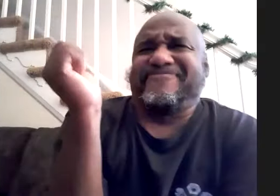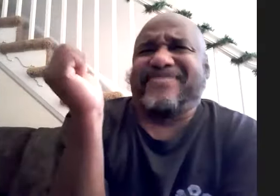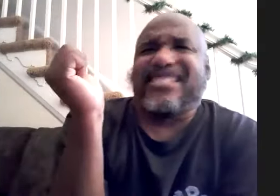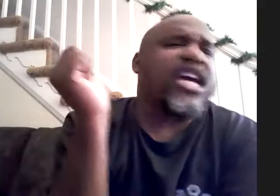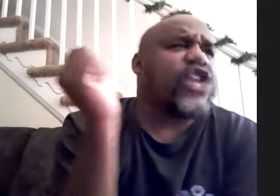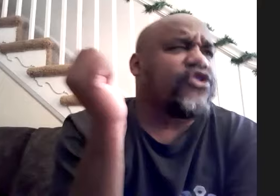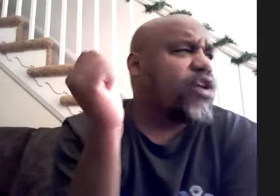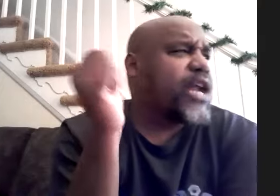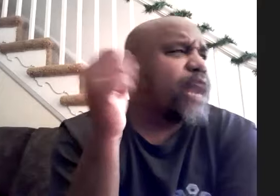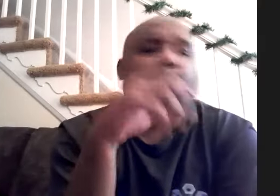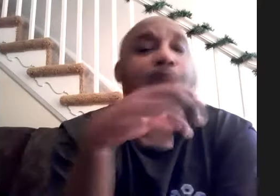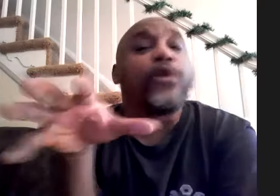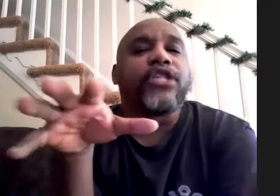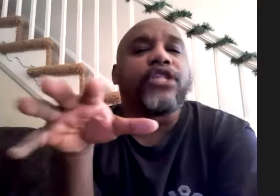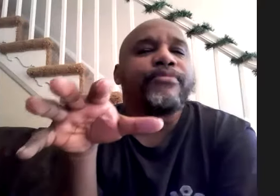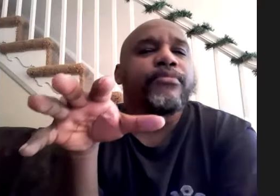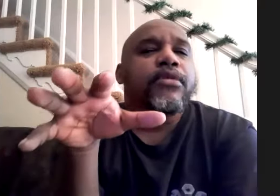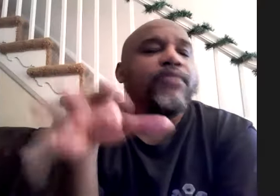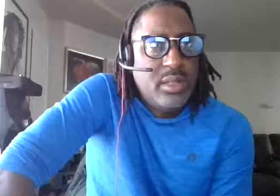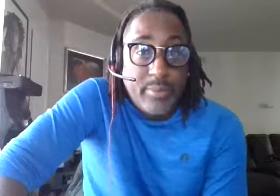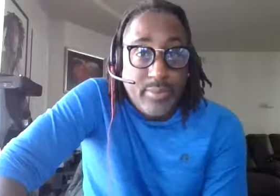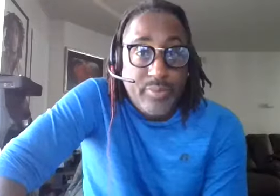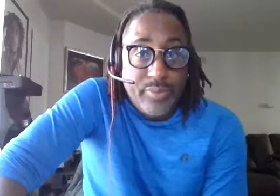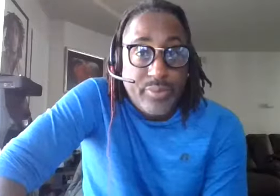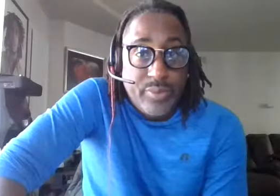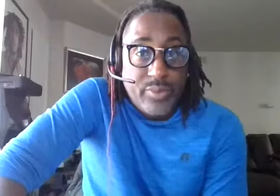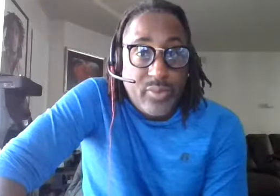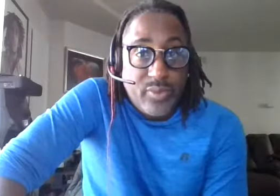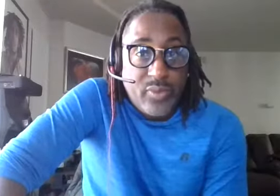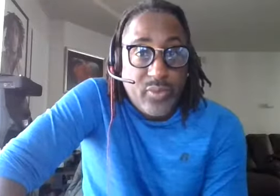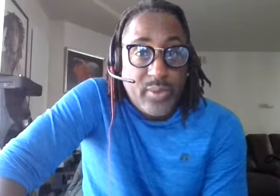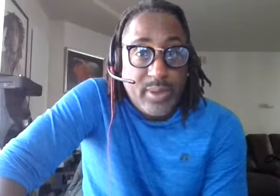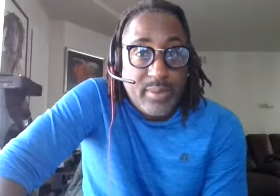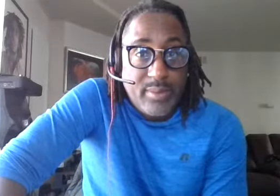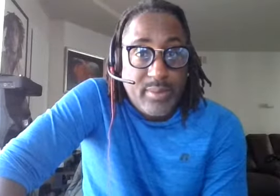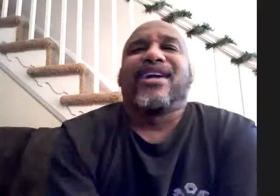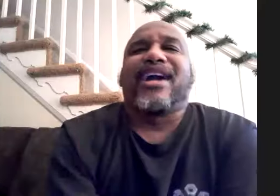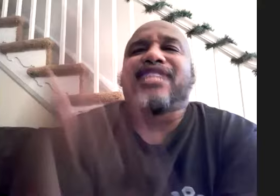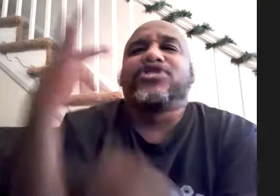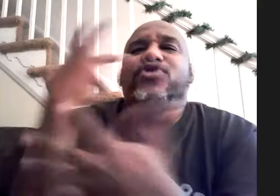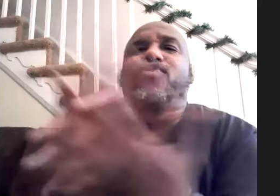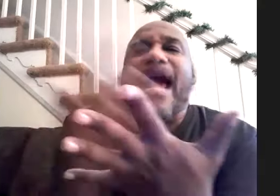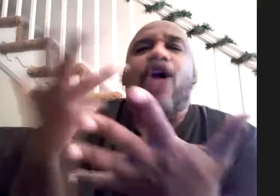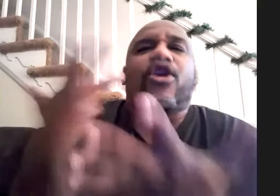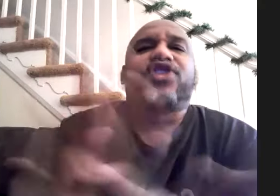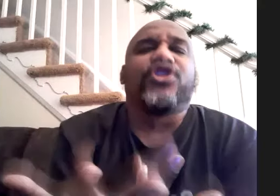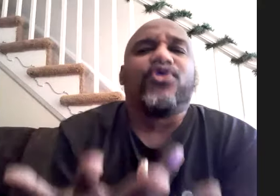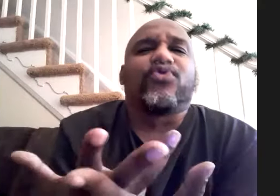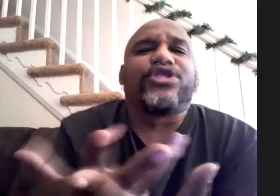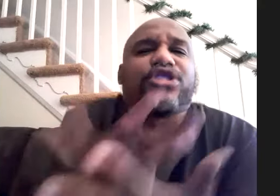seven eight years ago and i was sweating bullets and i'm like what the hell am i going to do with this and i'm like i can do what i already do which is